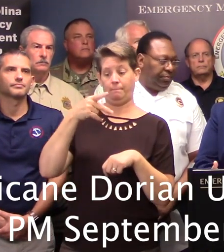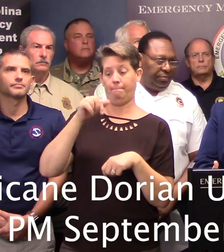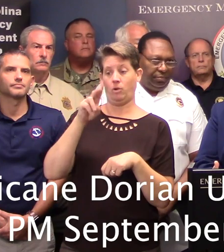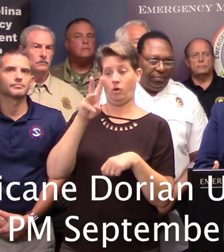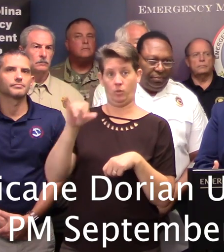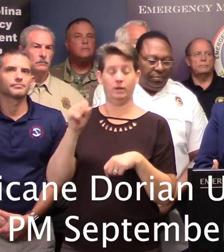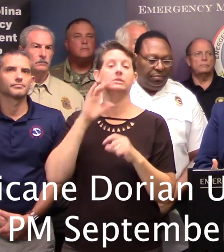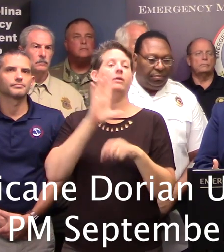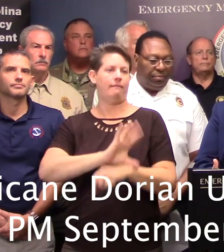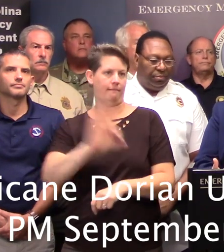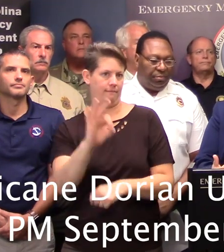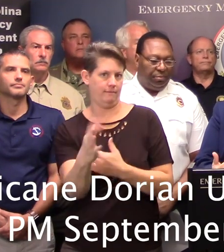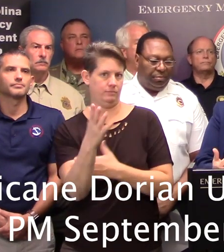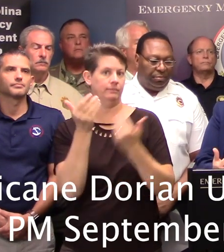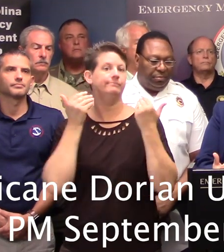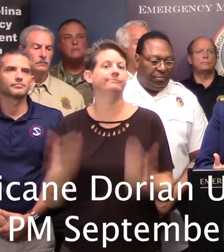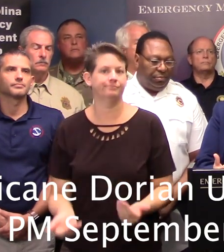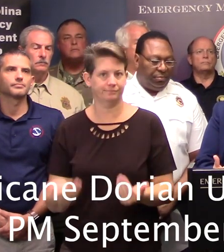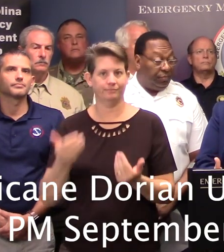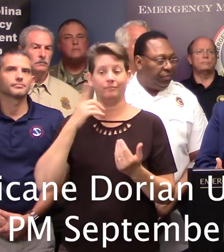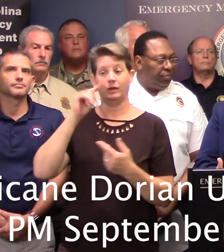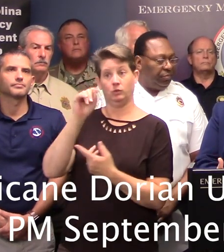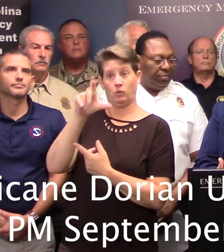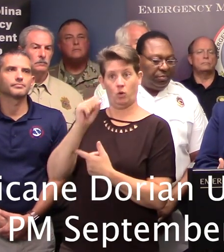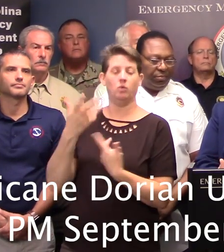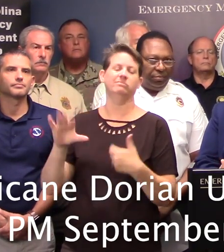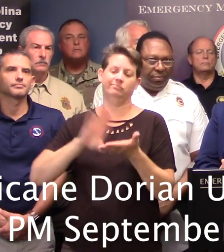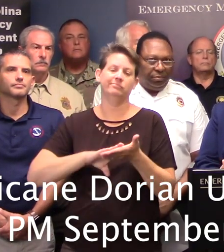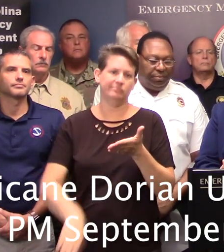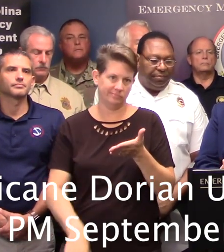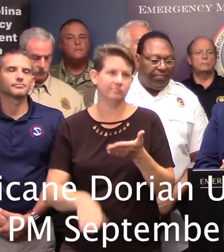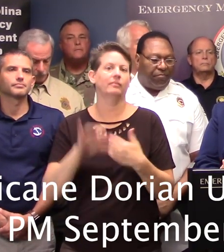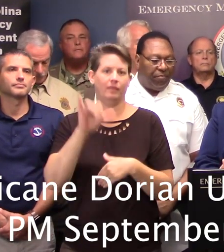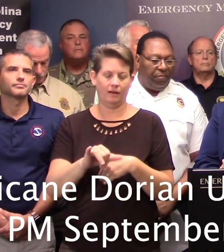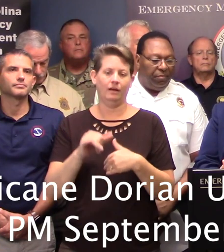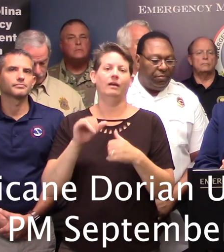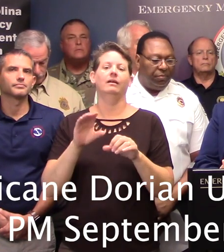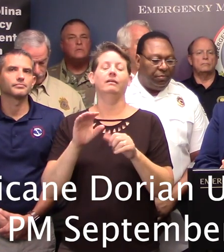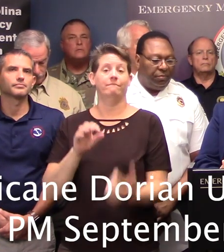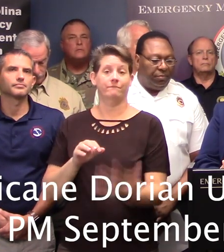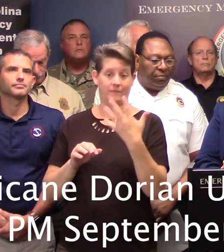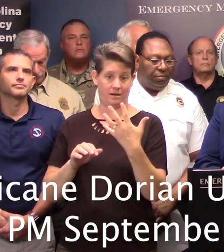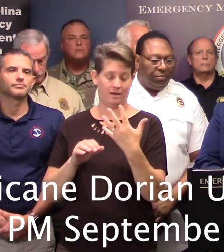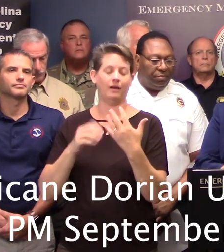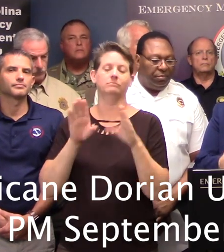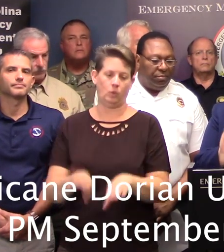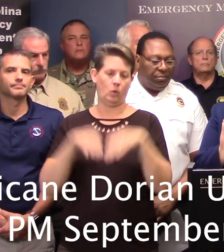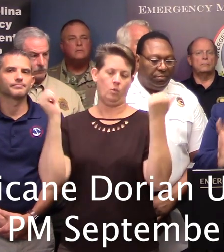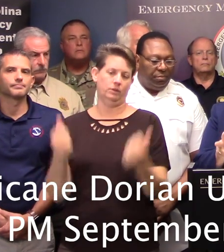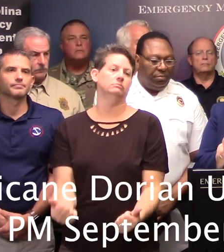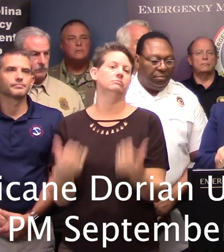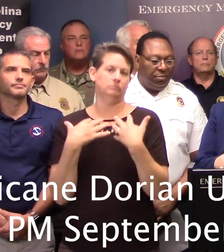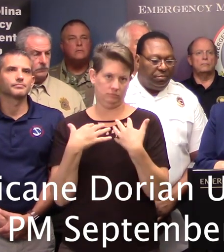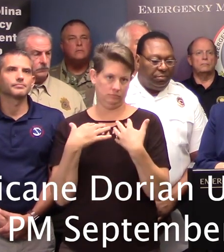9 a.m. this morning and went ahead and lifted those tolls effective at 9 a.m. and opened all five lanes at the Cross Island Parkway